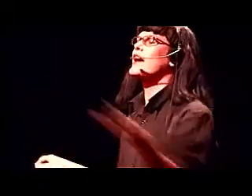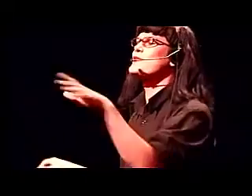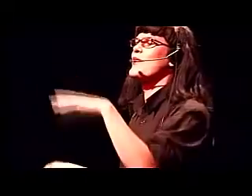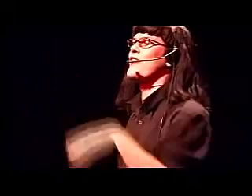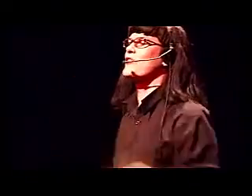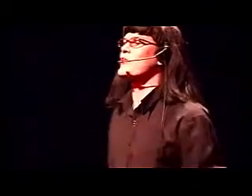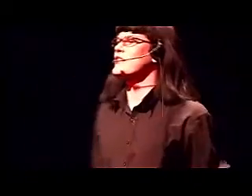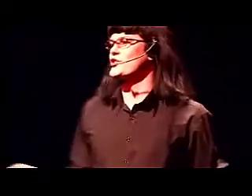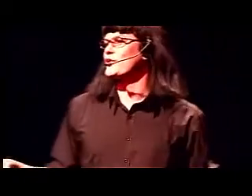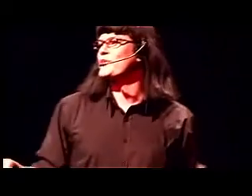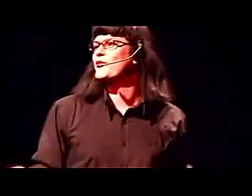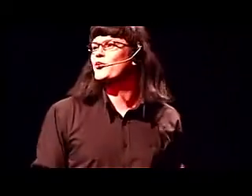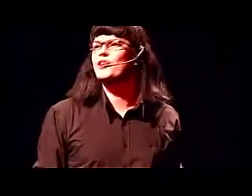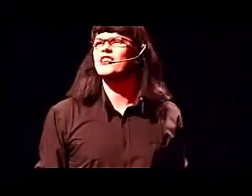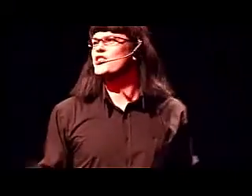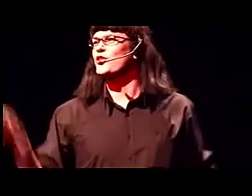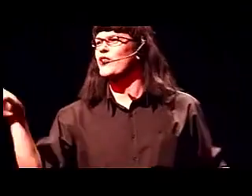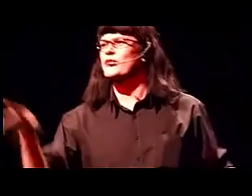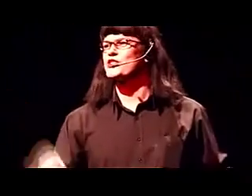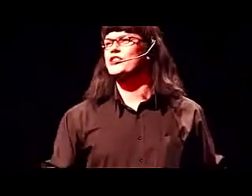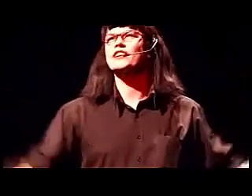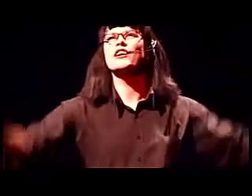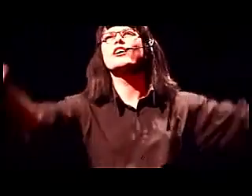Here comes my favourite beat. Do it with me if you want. She looked great when she did it.